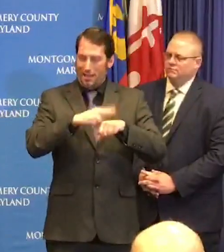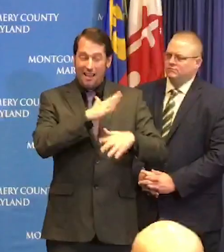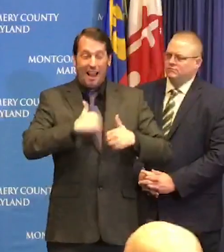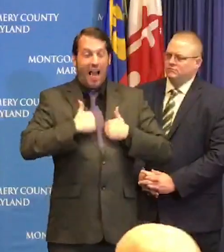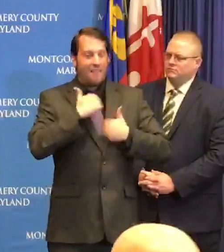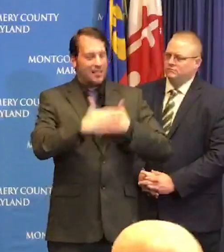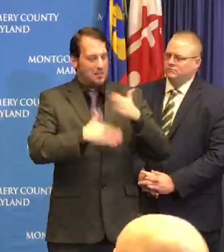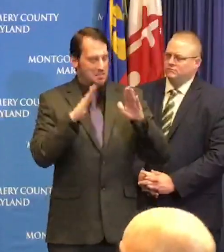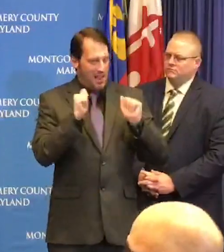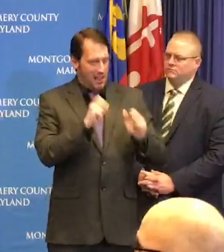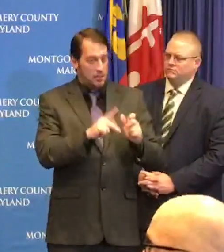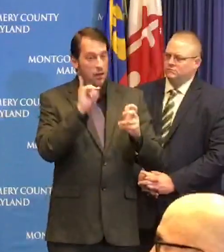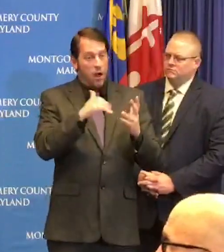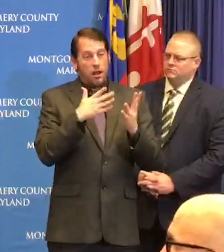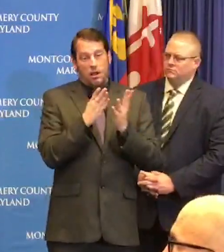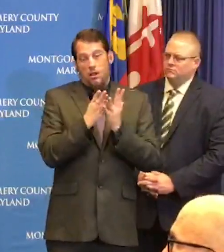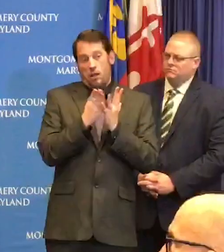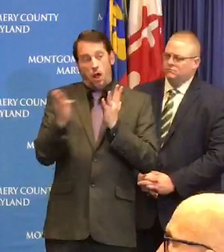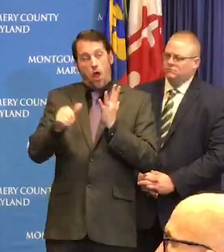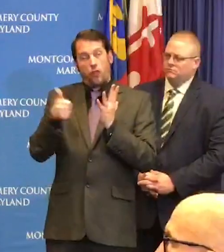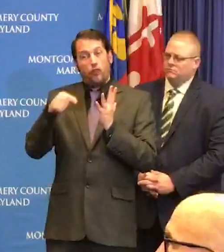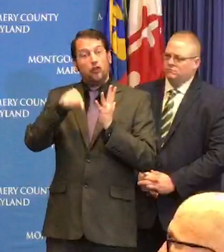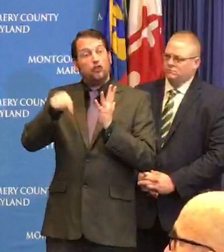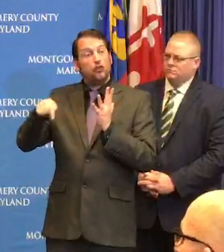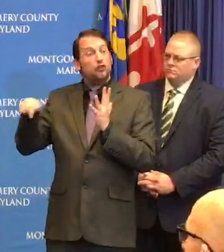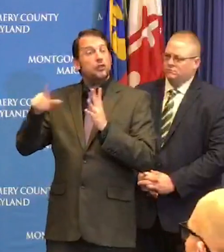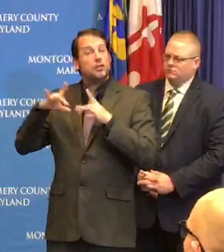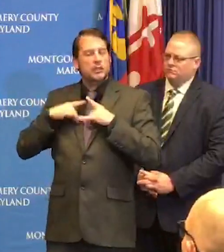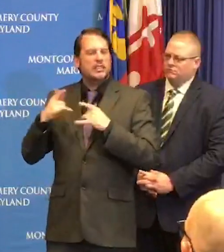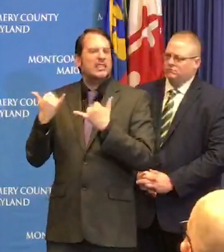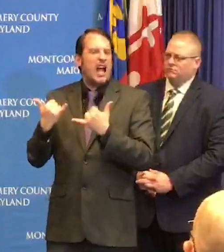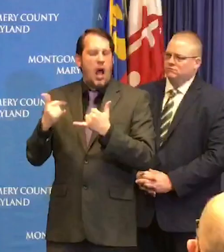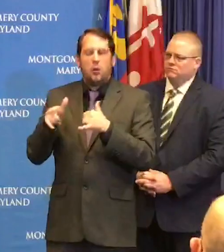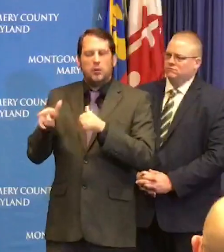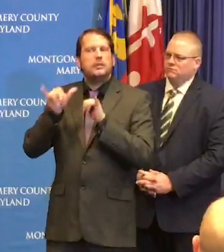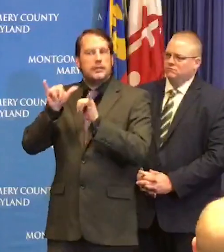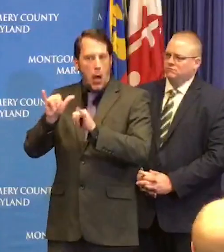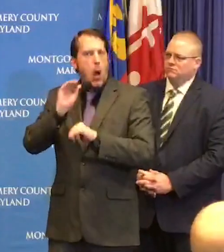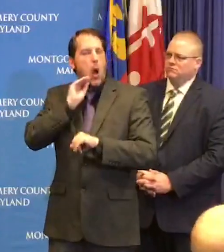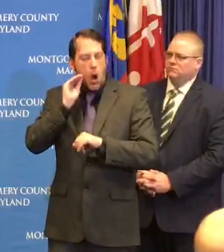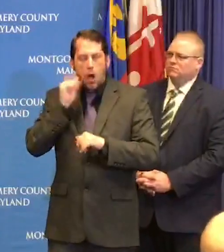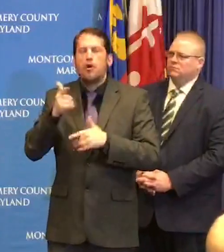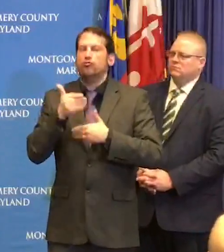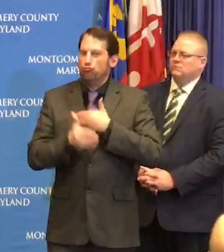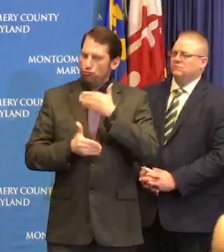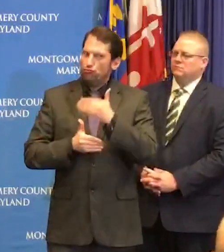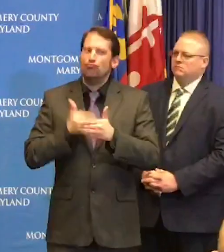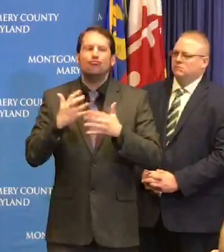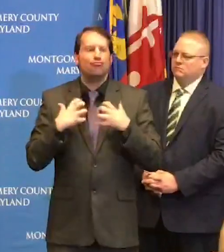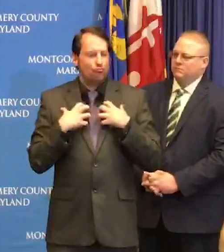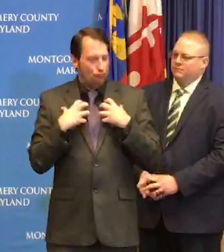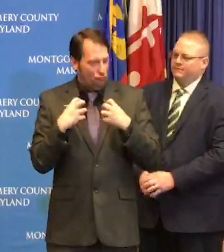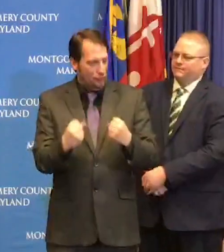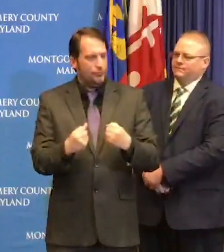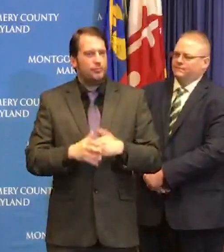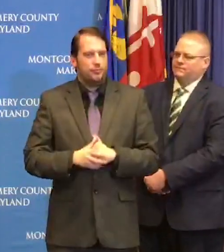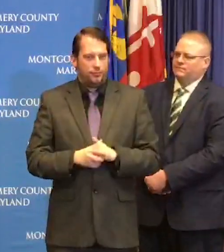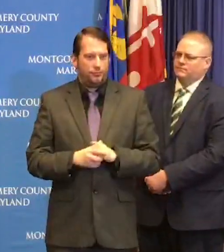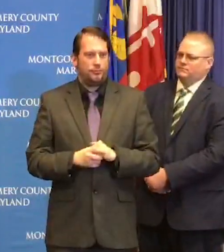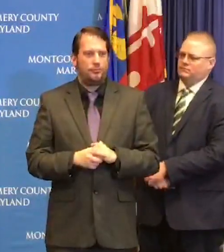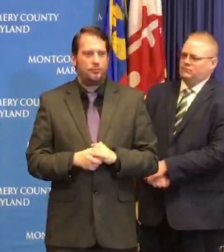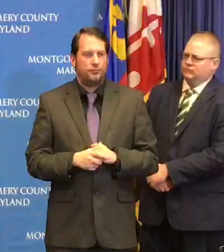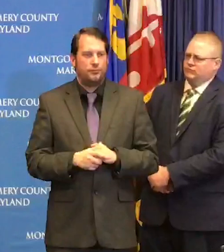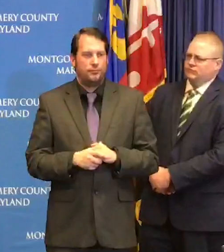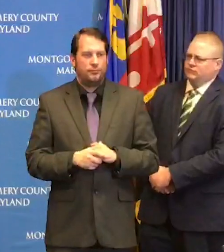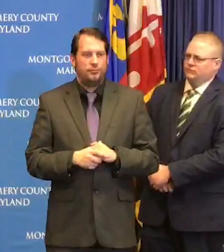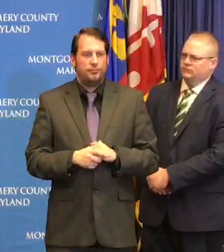far are all convalescing well at home. Those that have been identified as Montgomery County residents. So fortunately,